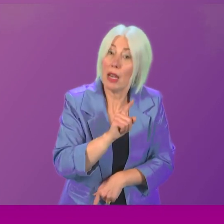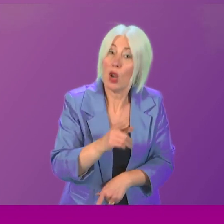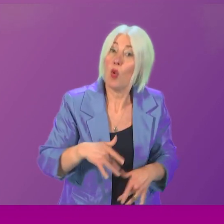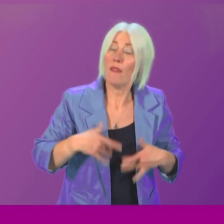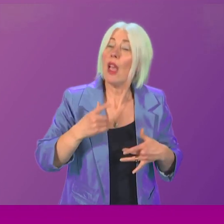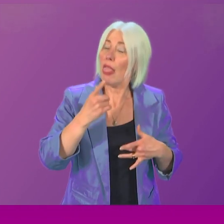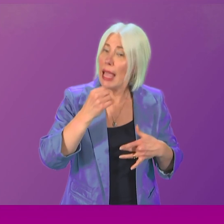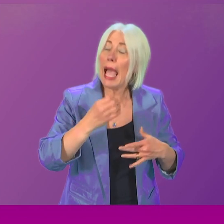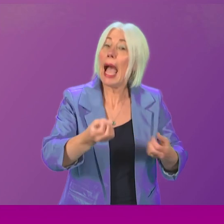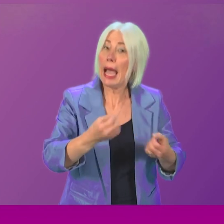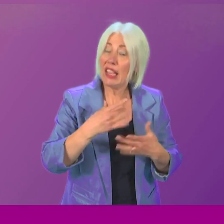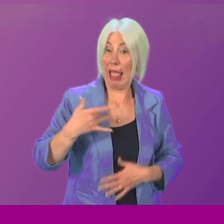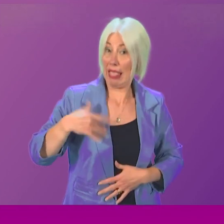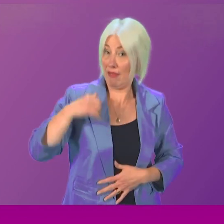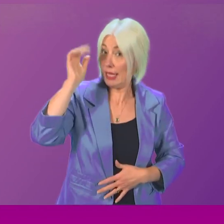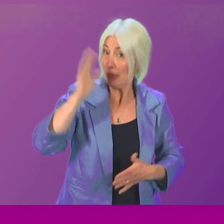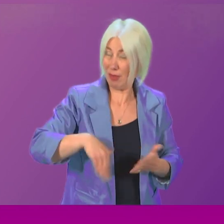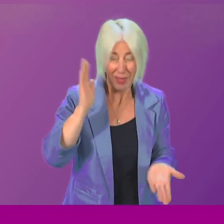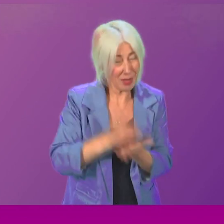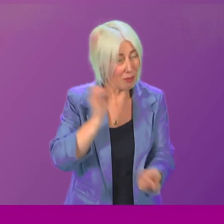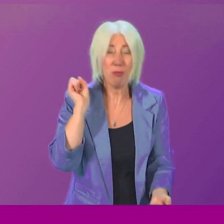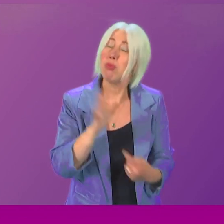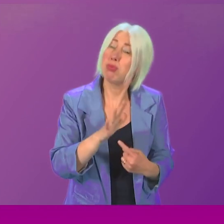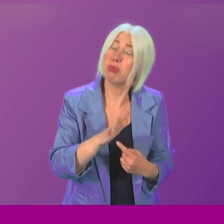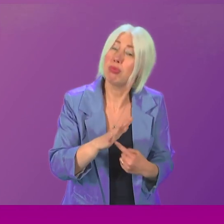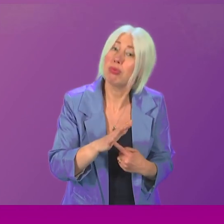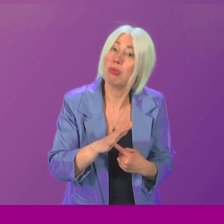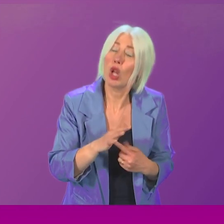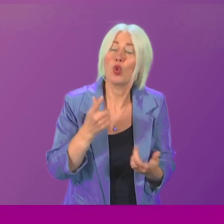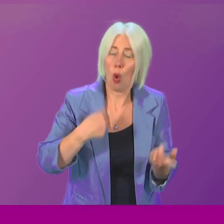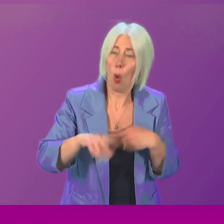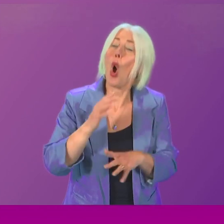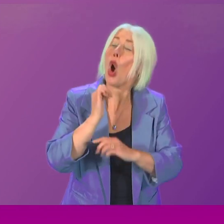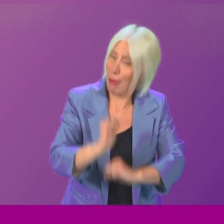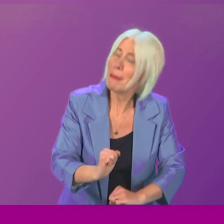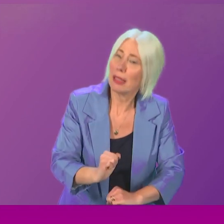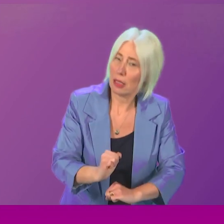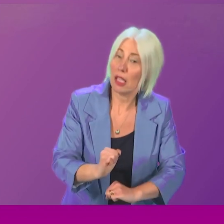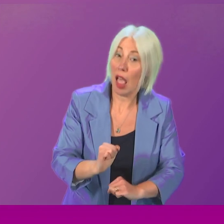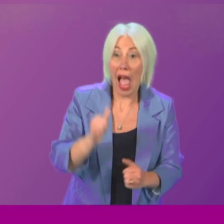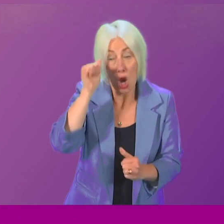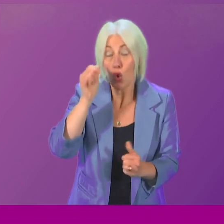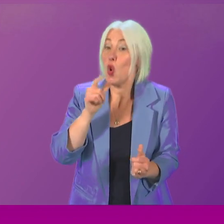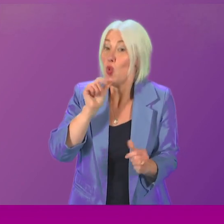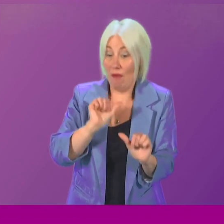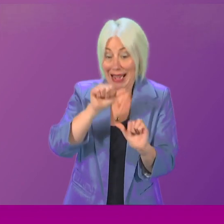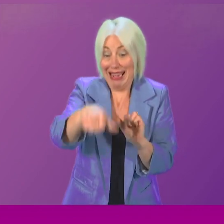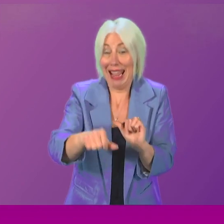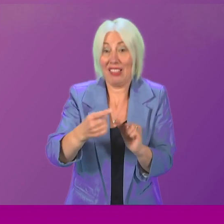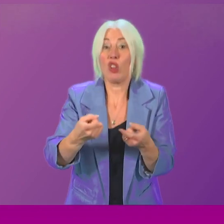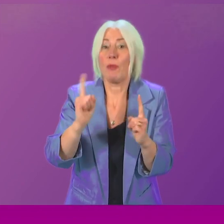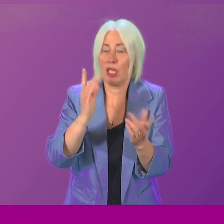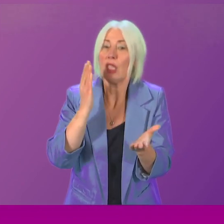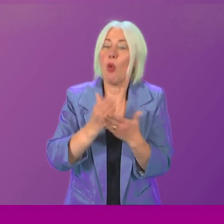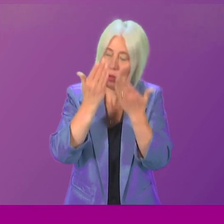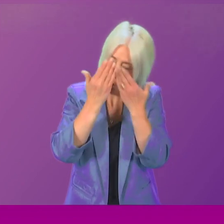lived experience is absolutely essential. So I do give that commitment, and I know whoever comes after me will honour that commitment